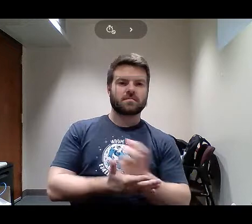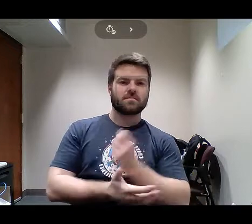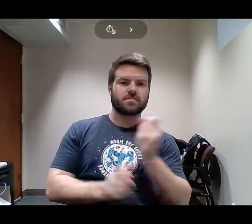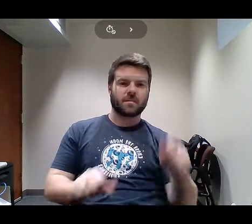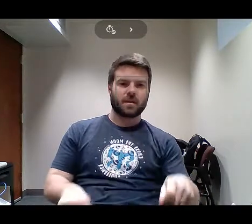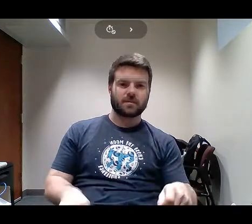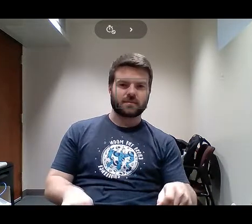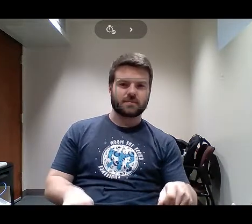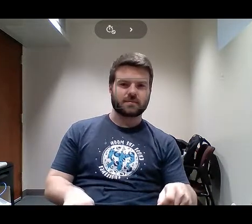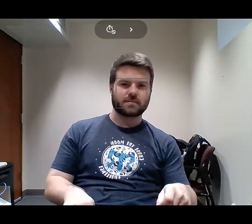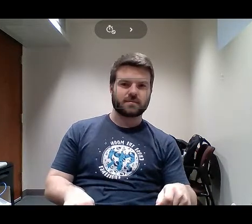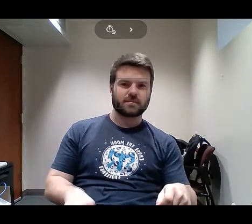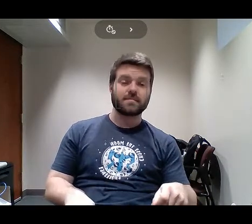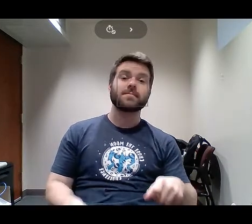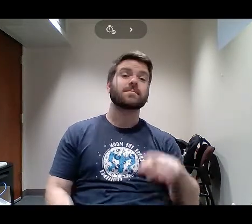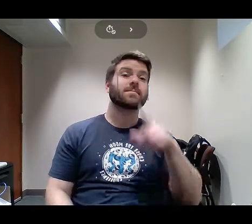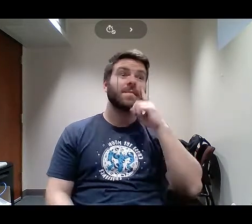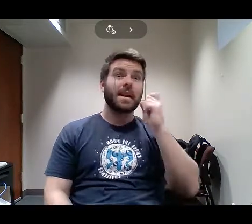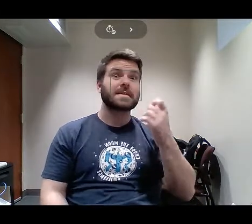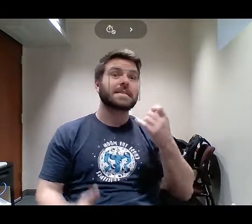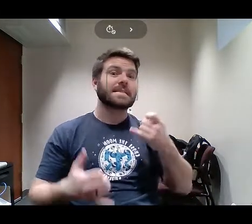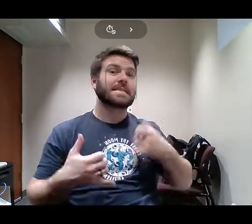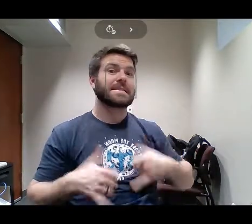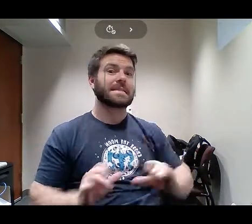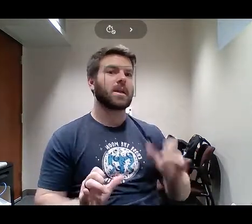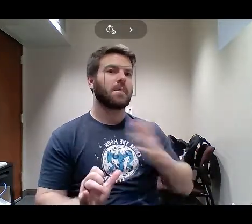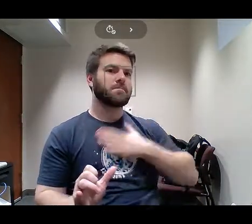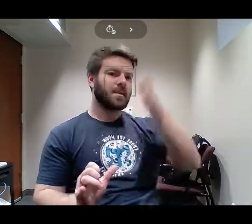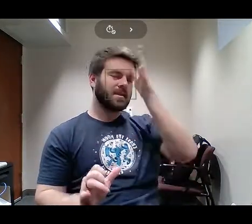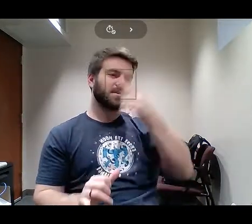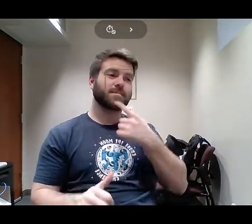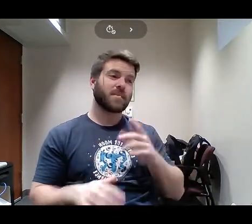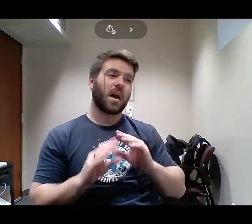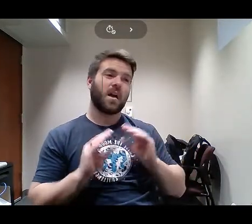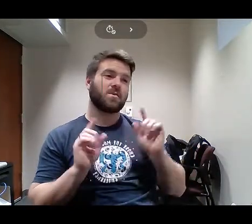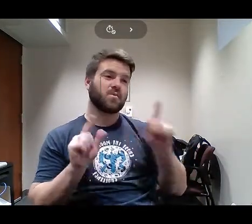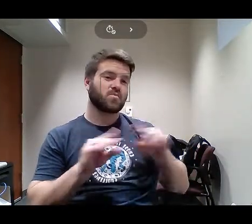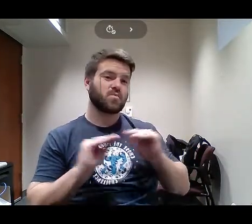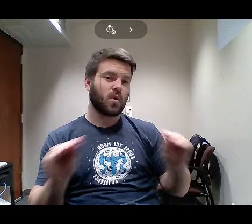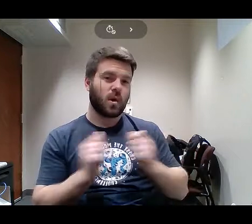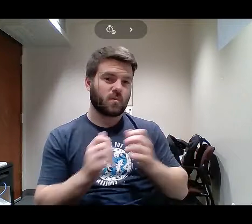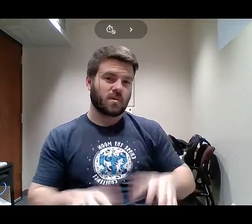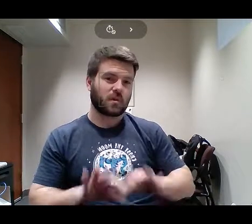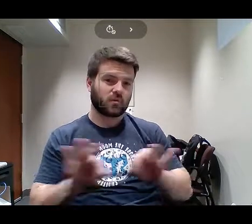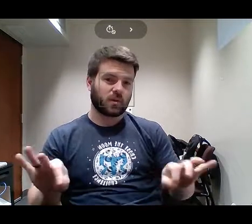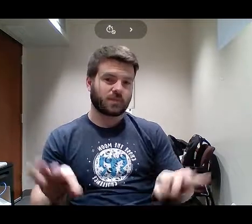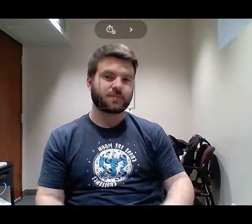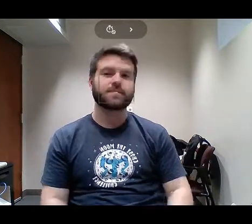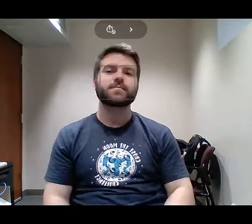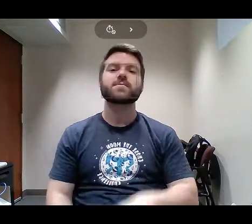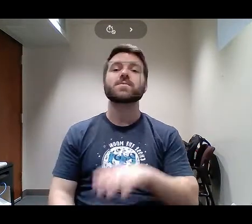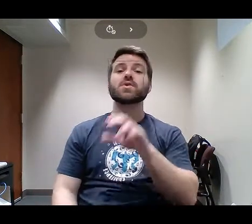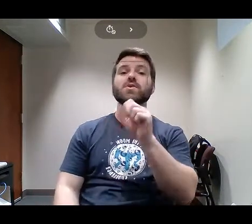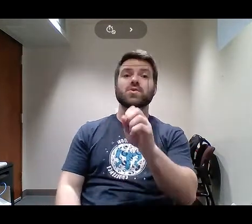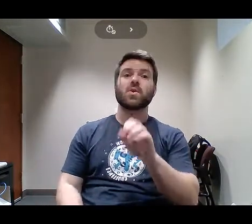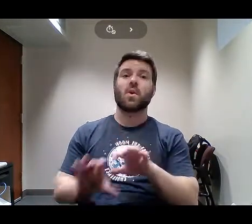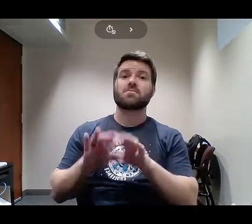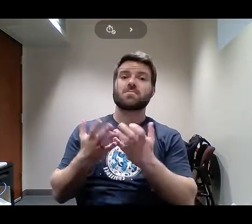not going to get anywhere without that degree. So, I finished my course work, I turned in my final